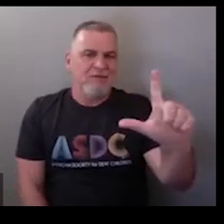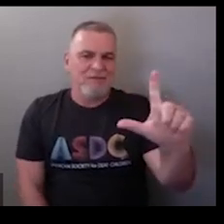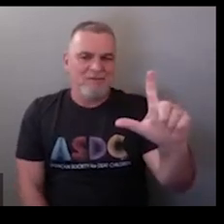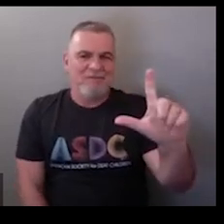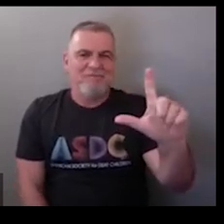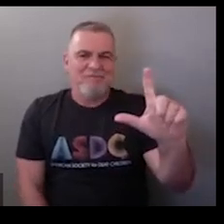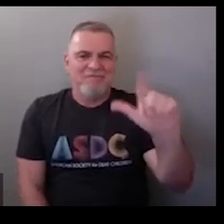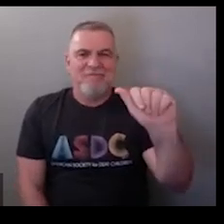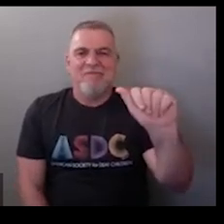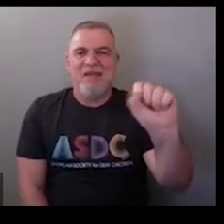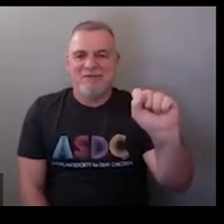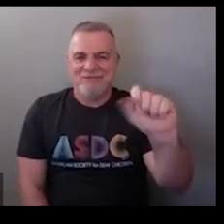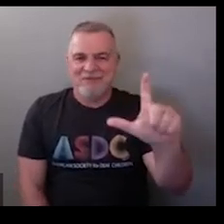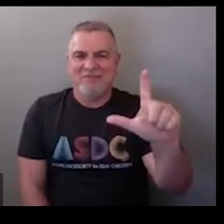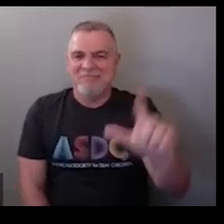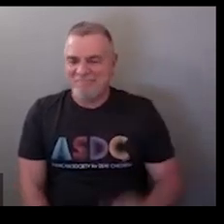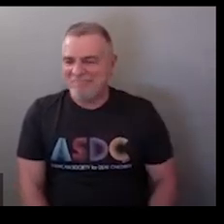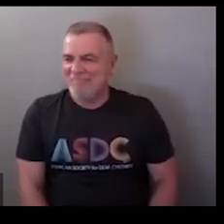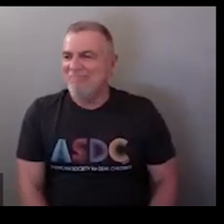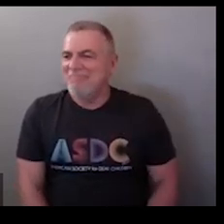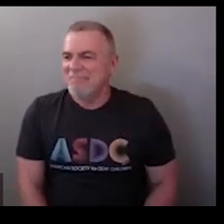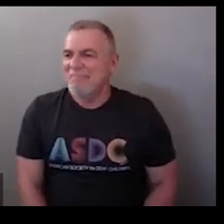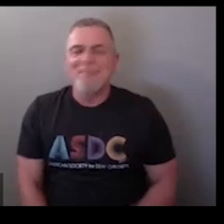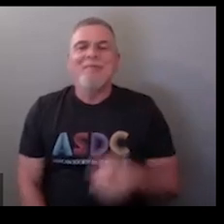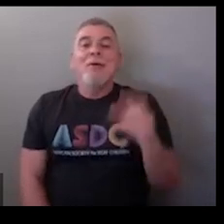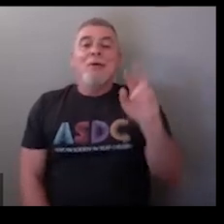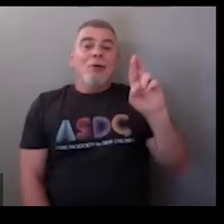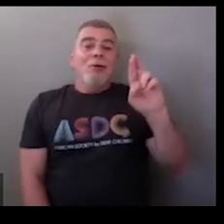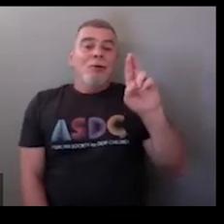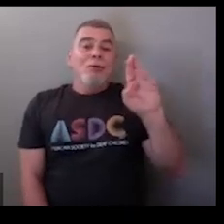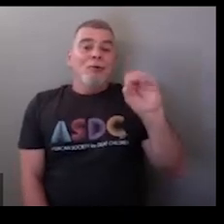so ASL students taking ASL class